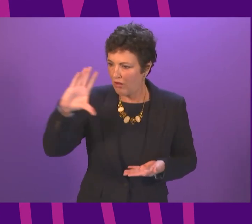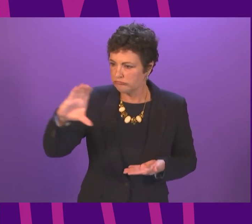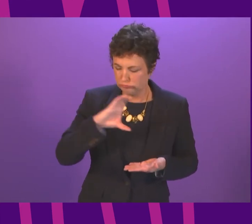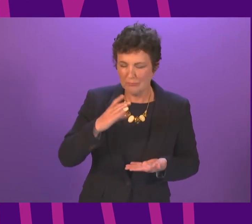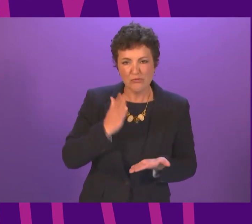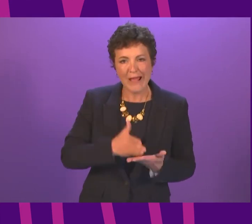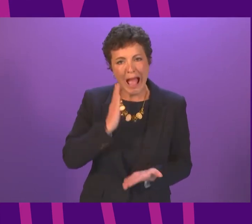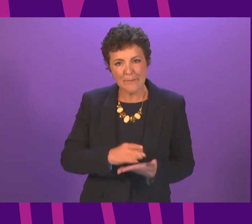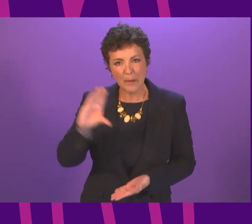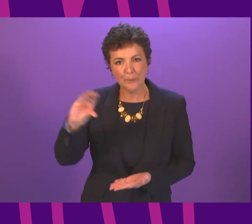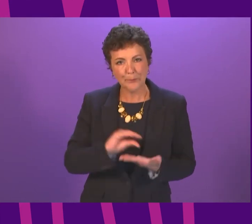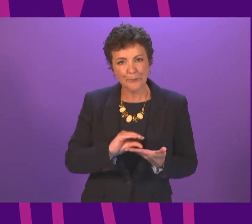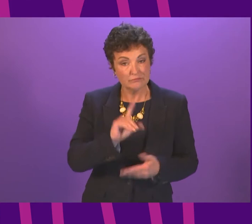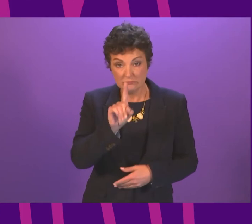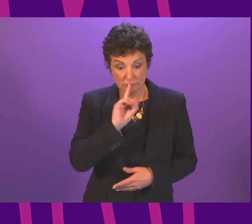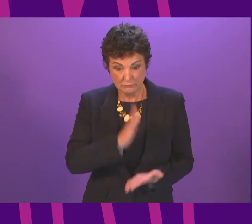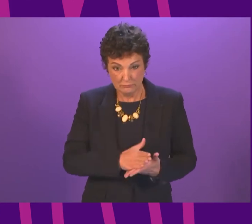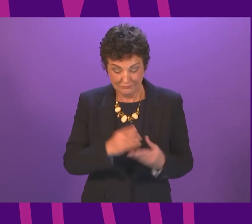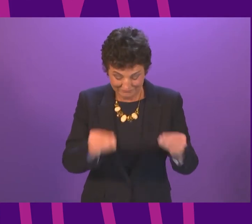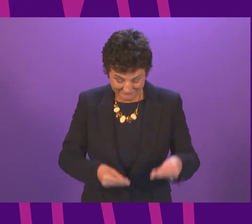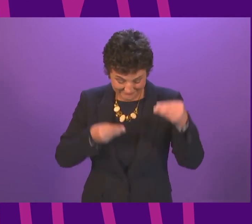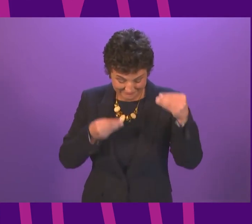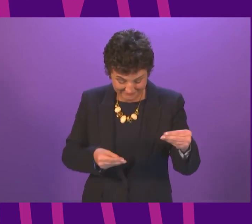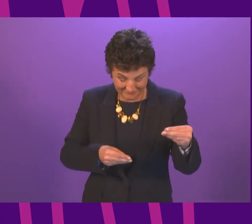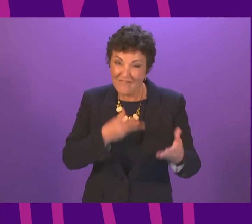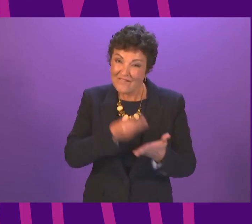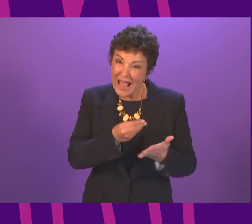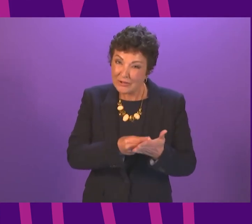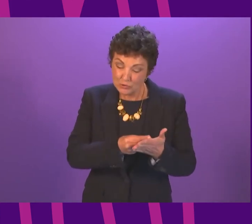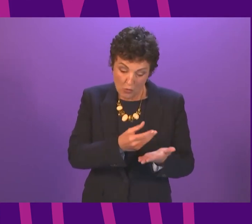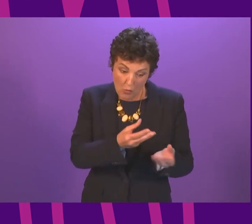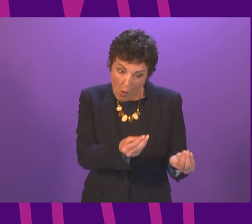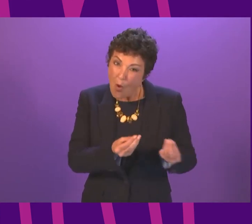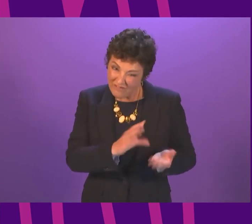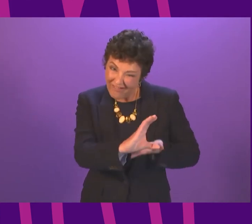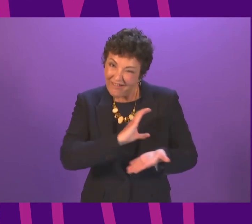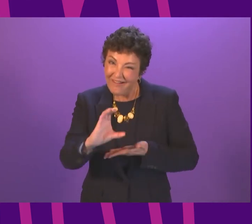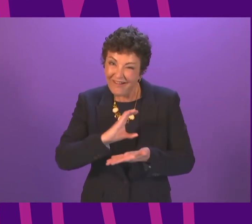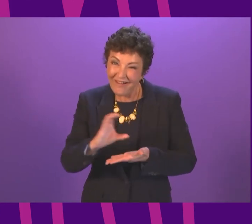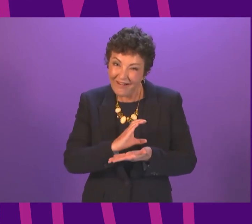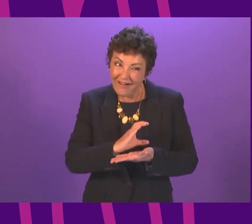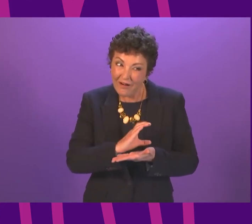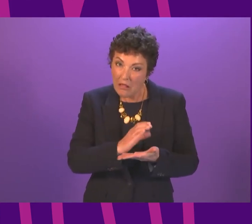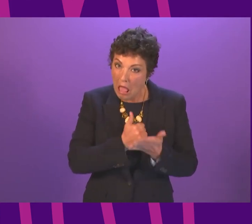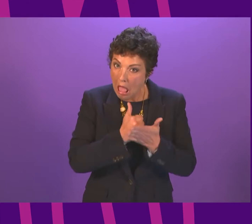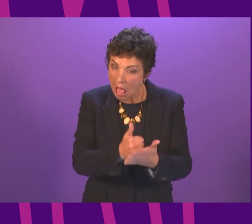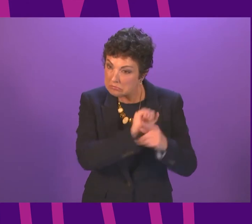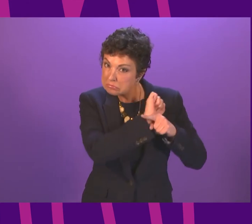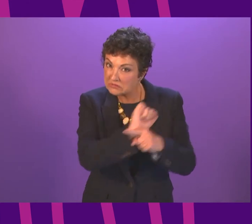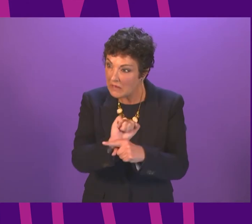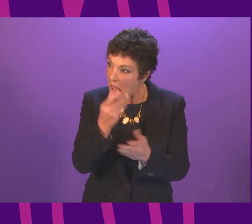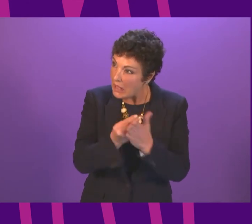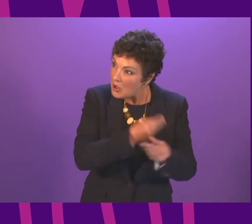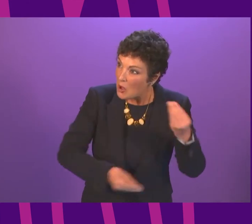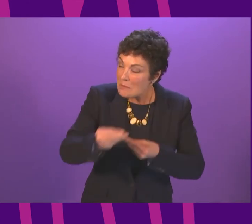support offered bears no relationship to the economic damage now being done by restrictions. So, does the First Minister